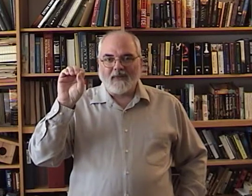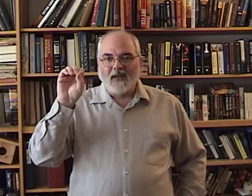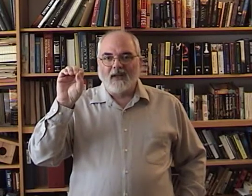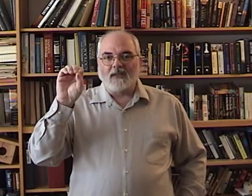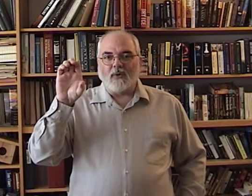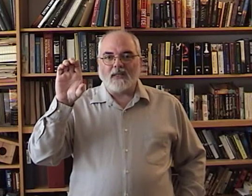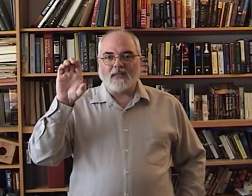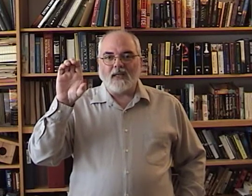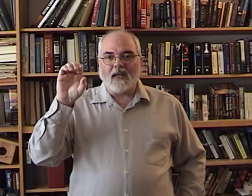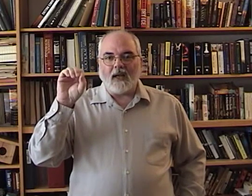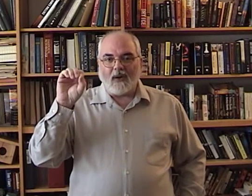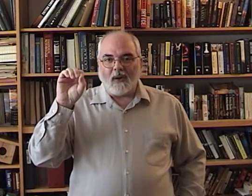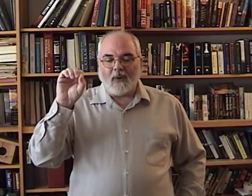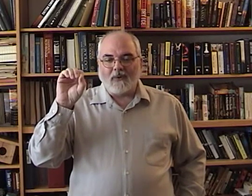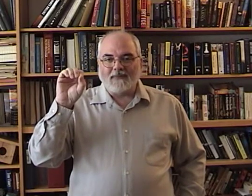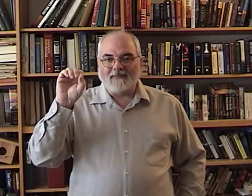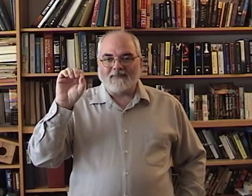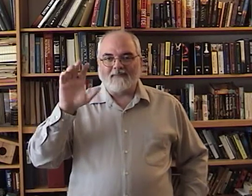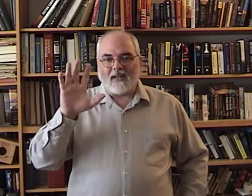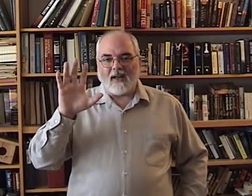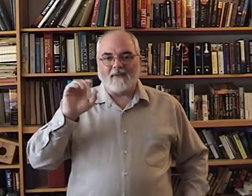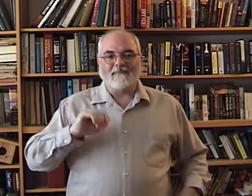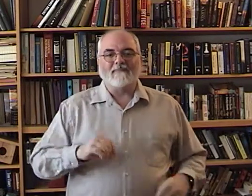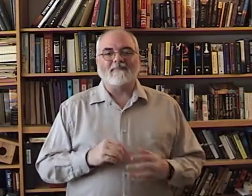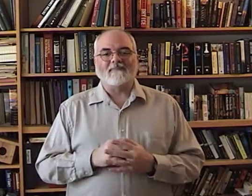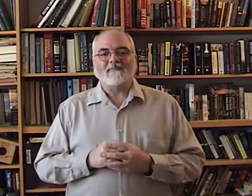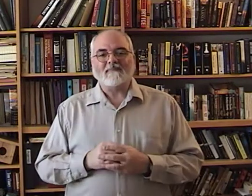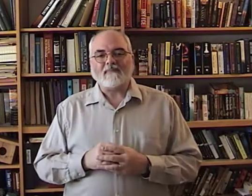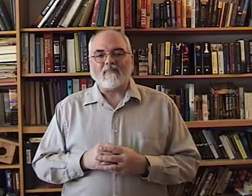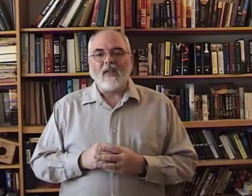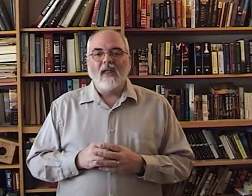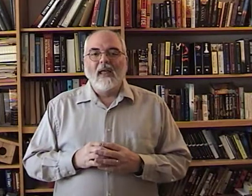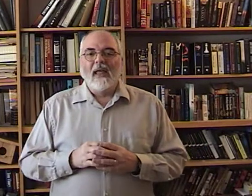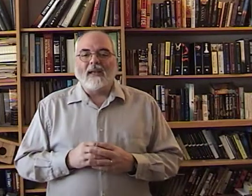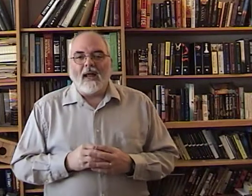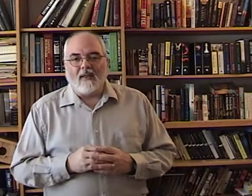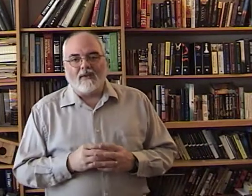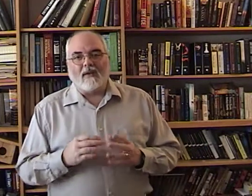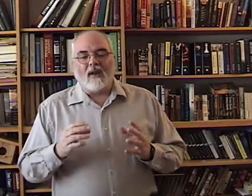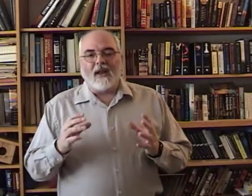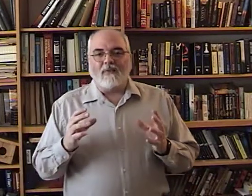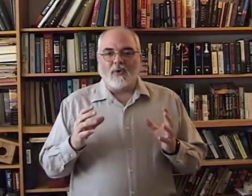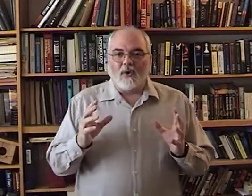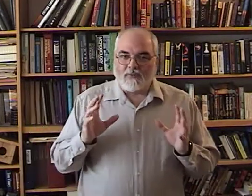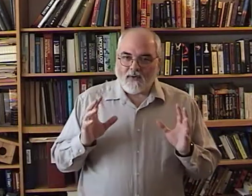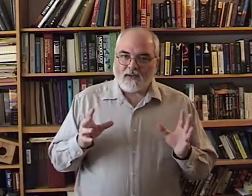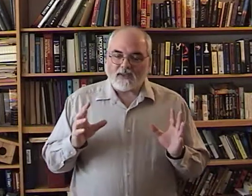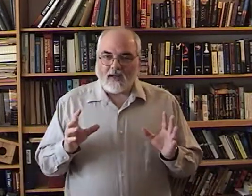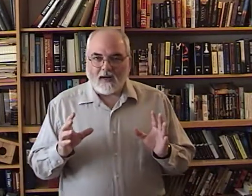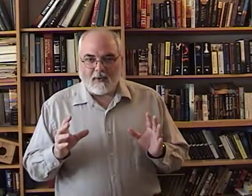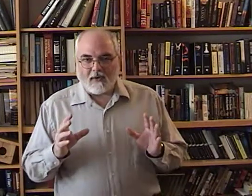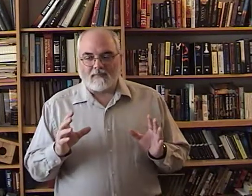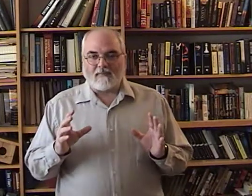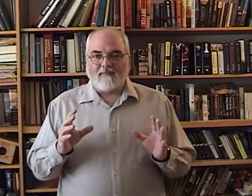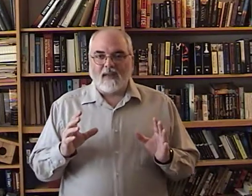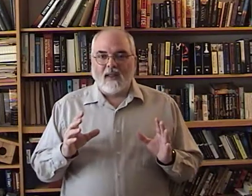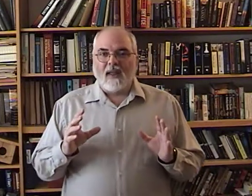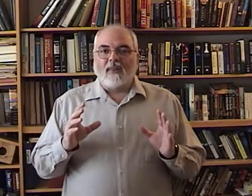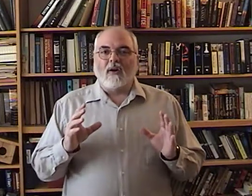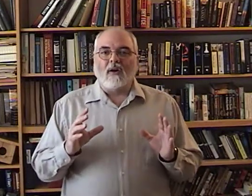So it's C and O. Got it? Now, if you're a first-timer, there are